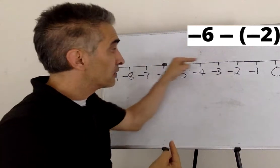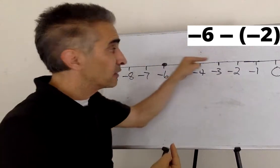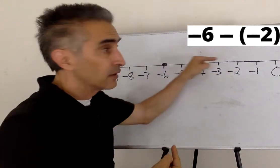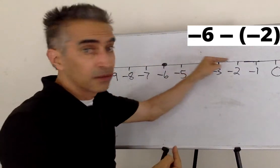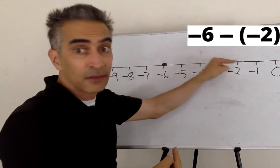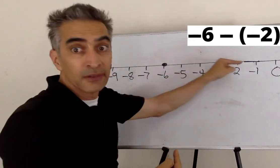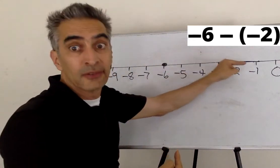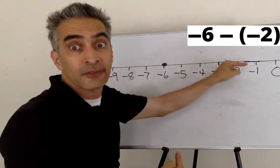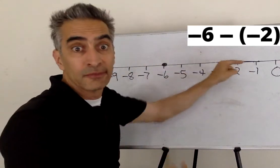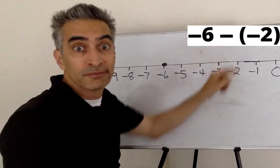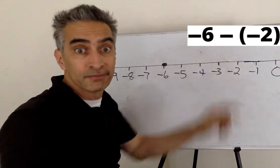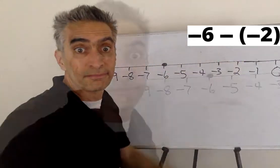to go to the right.